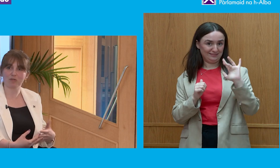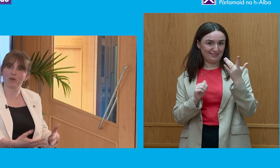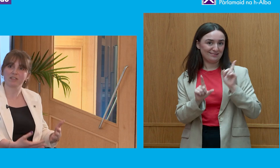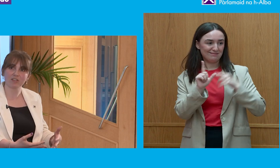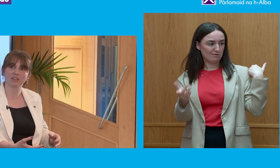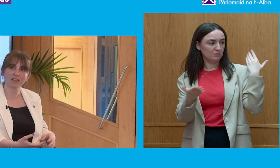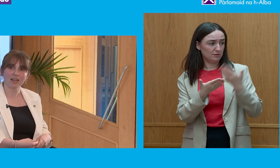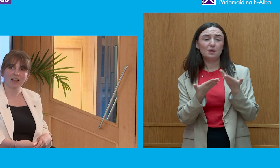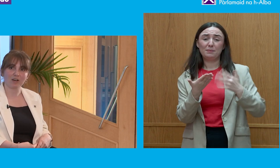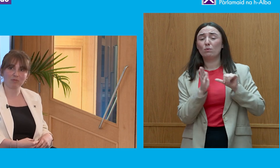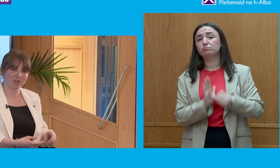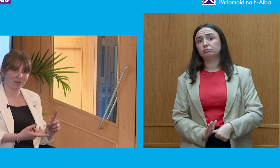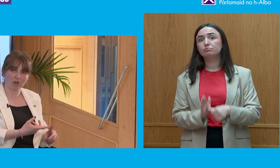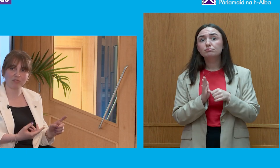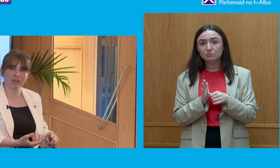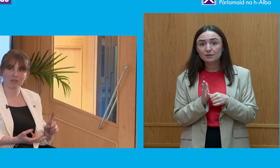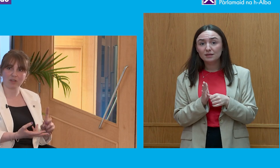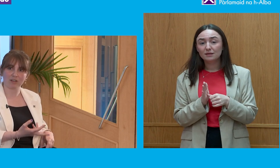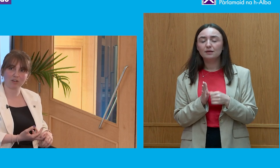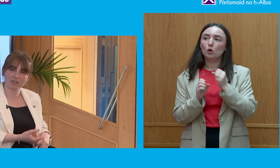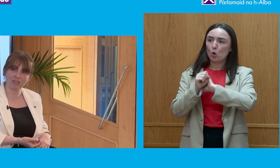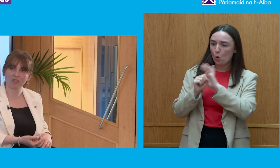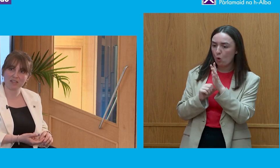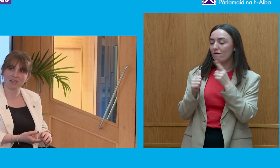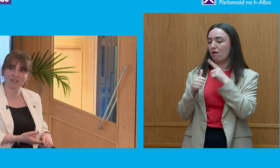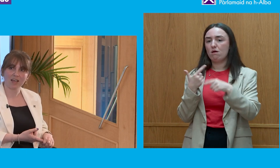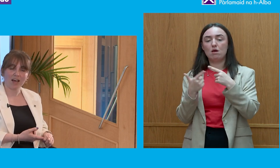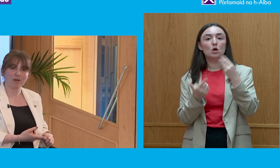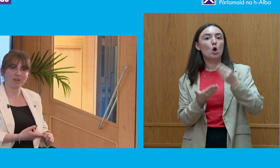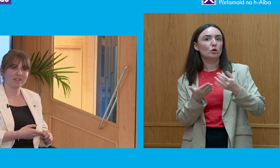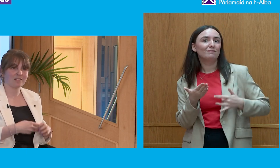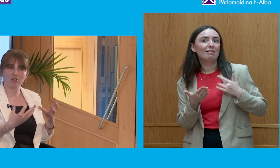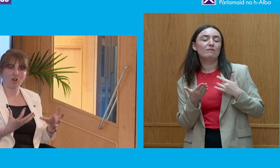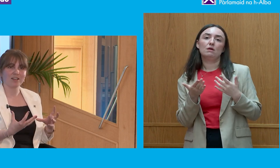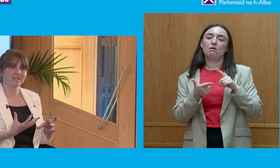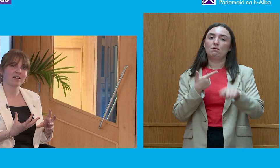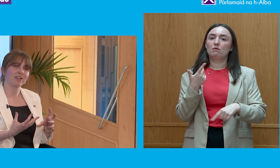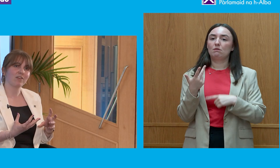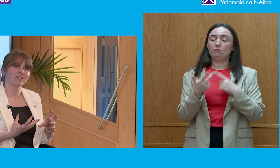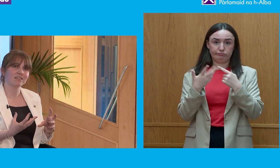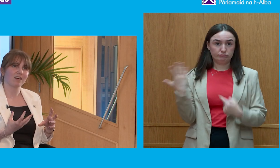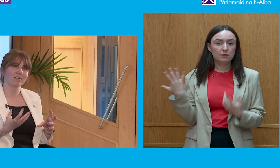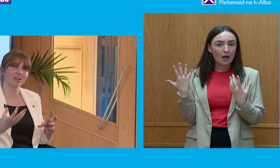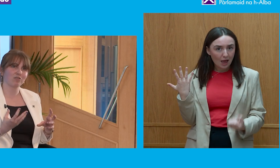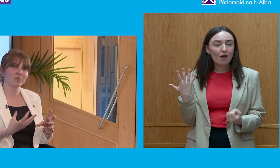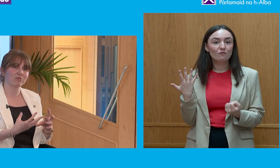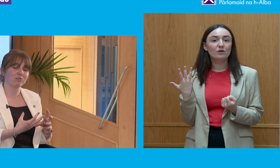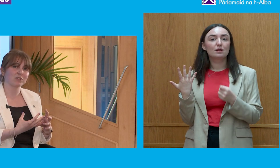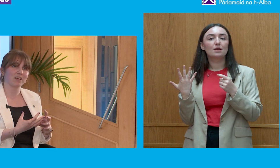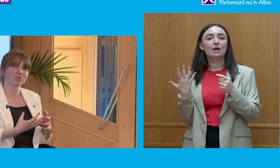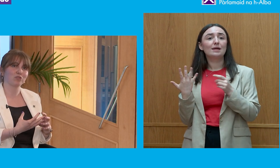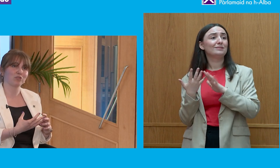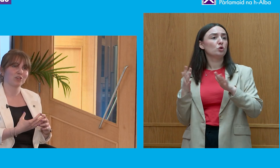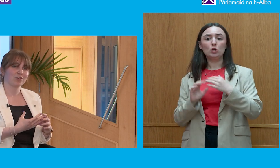been quite difficult with COVID, with the cost of living crisis, and these are not necessarily events that the government